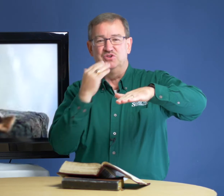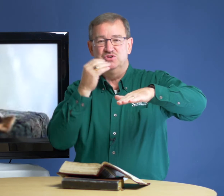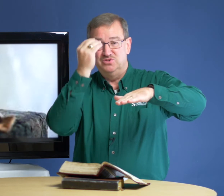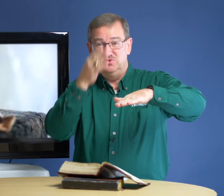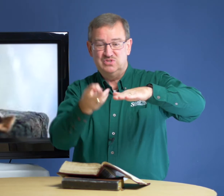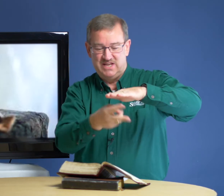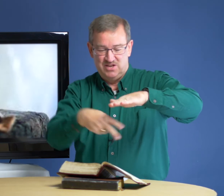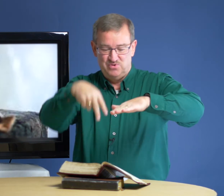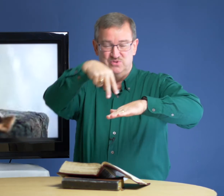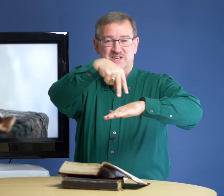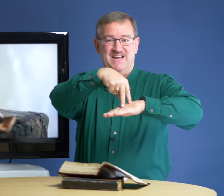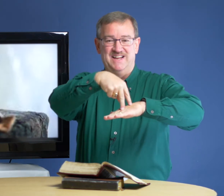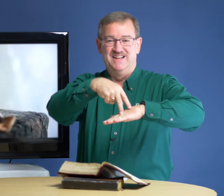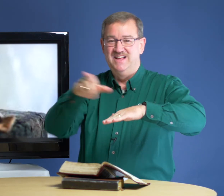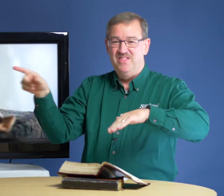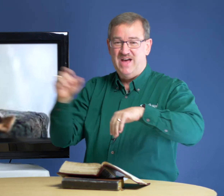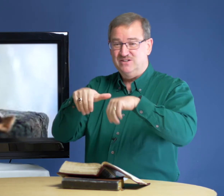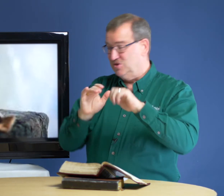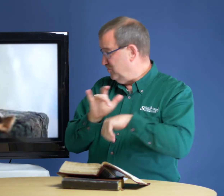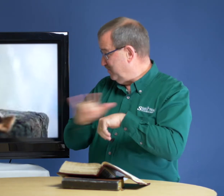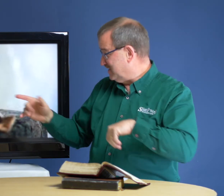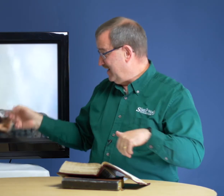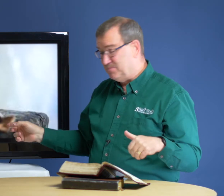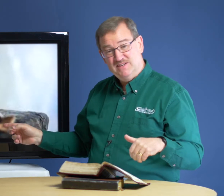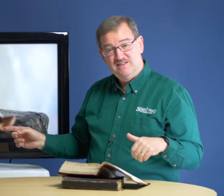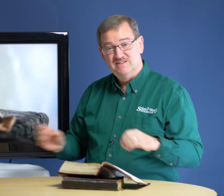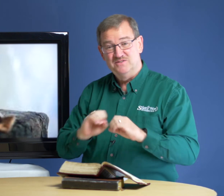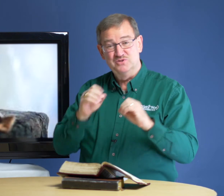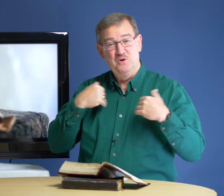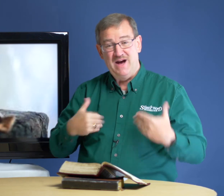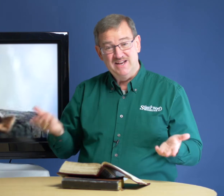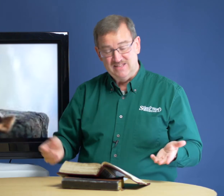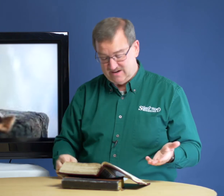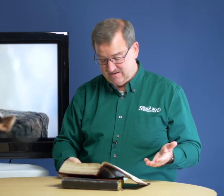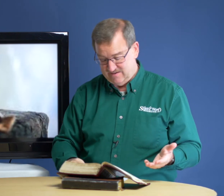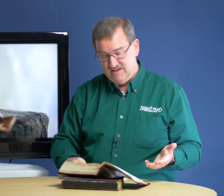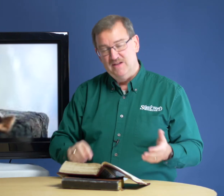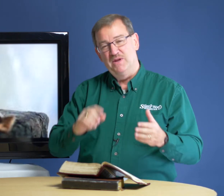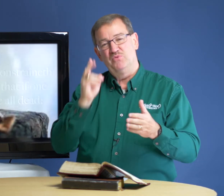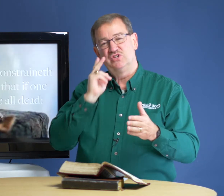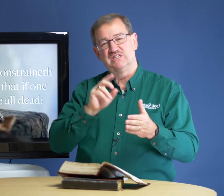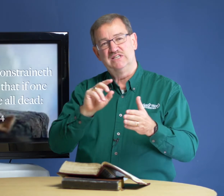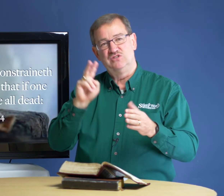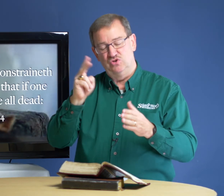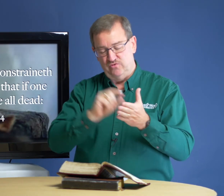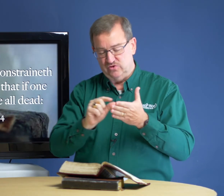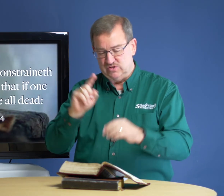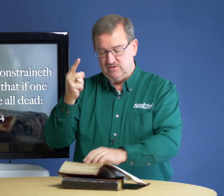good news, he rose again. That tomb is empty. There's no body there, but I want you to see two verses in